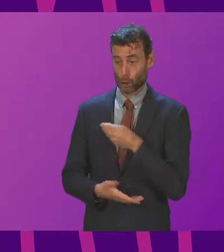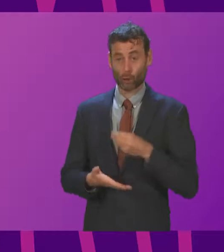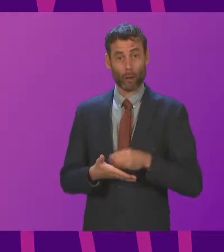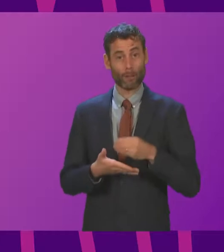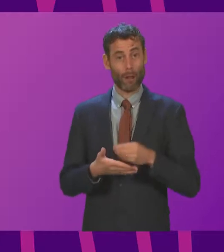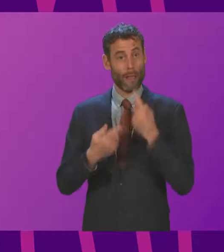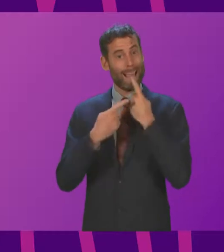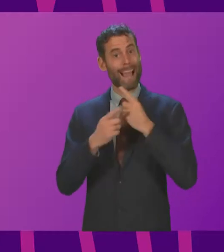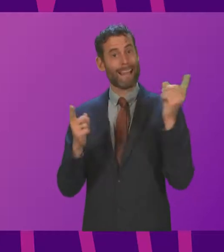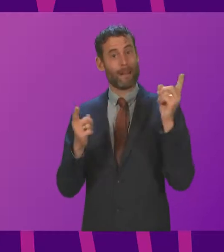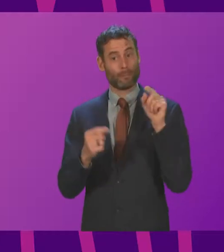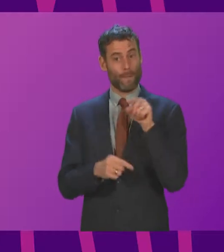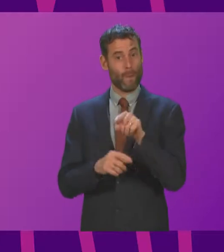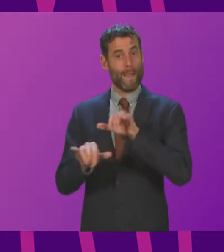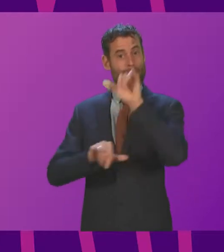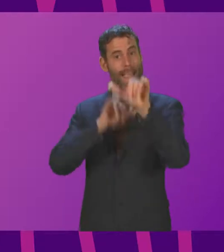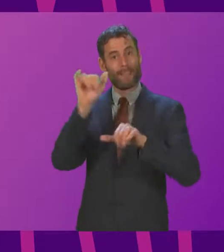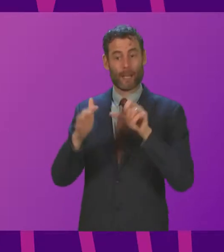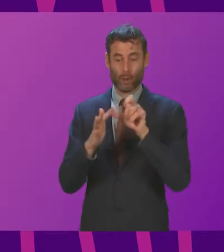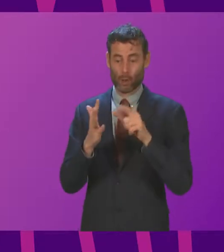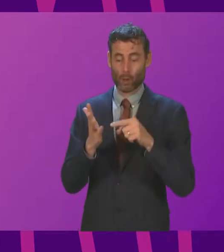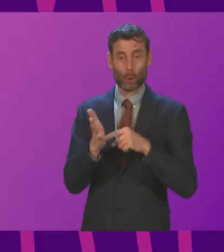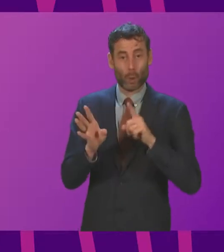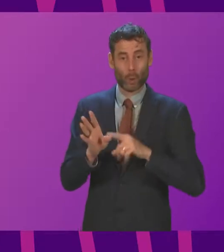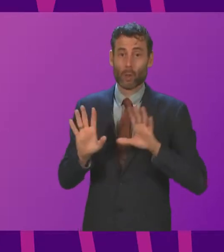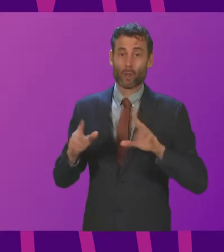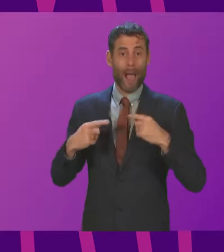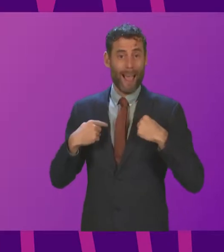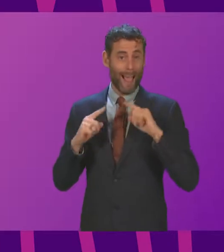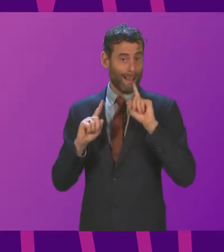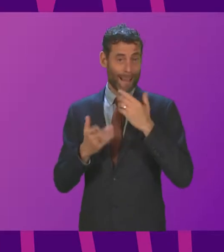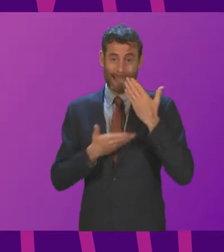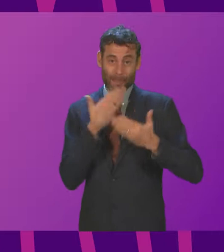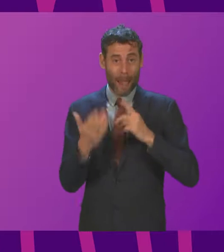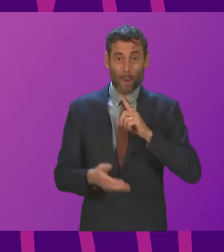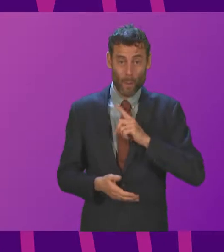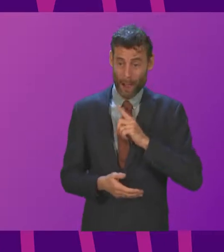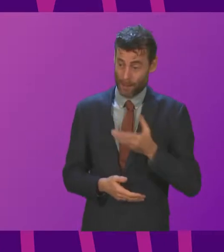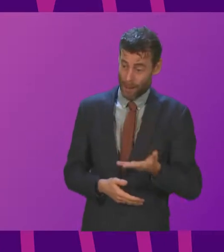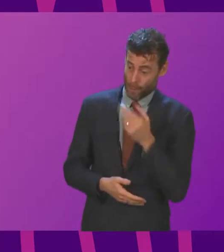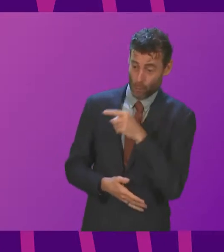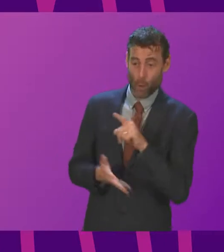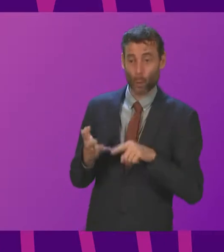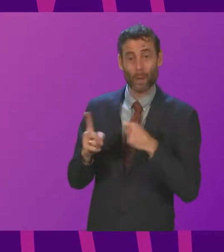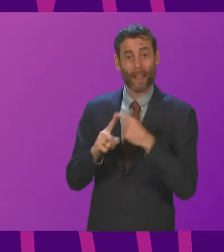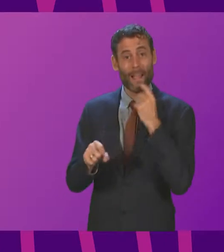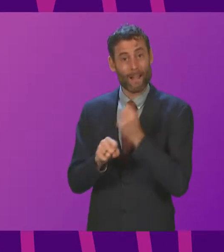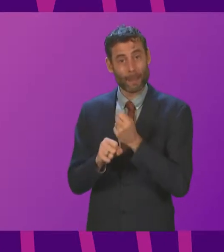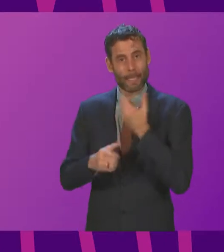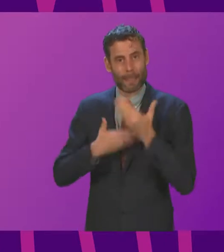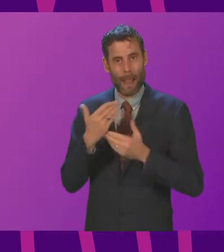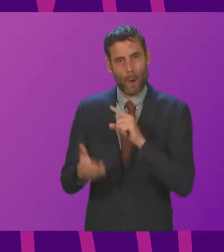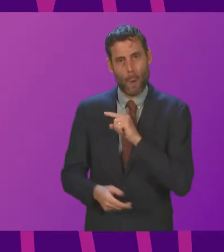It's not a choice this Government would have made, but it is for them to defend that in the months to come. Thank you. Question number five, Pauline McNeill.